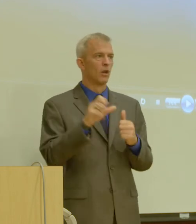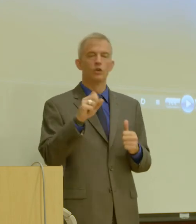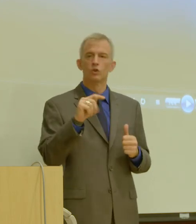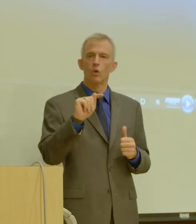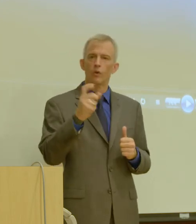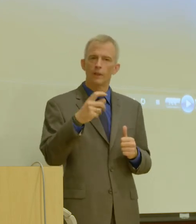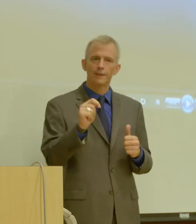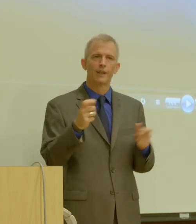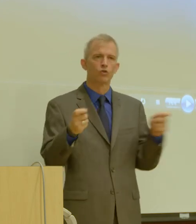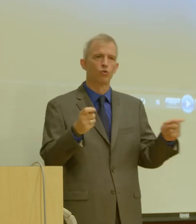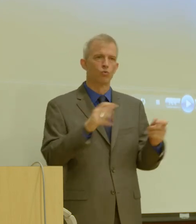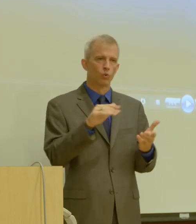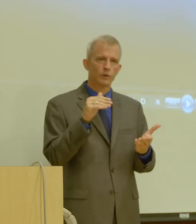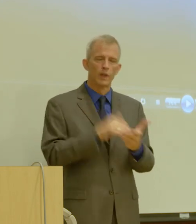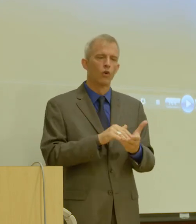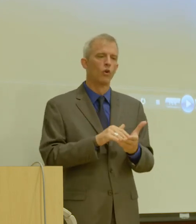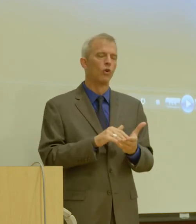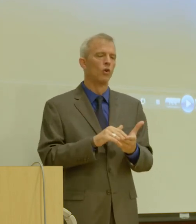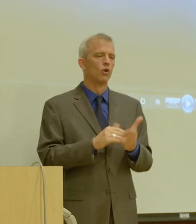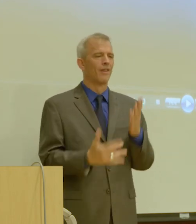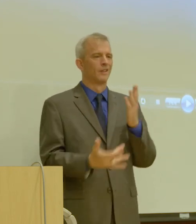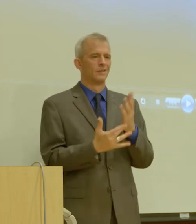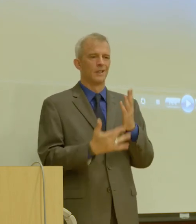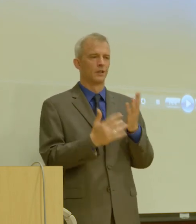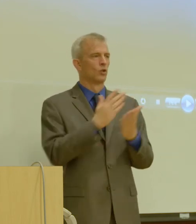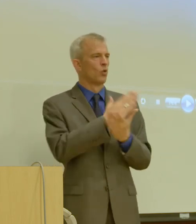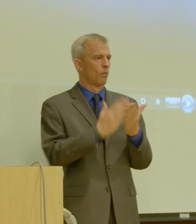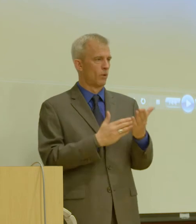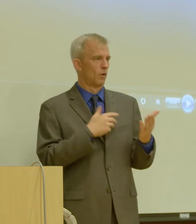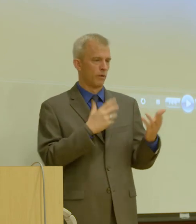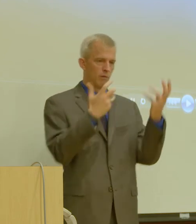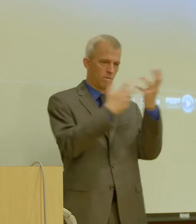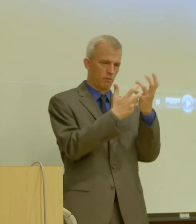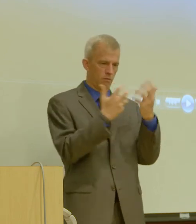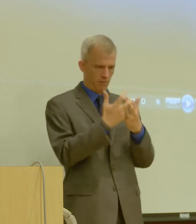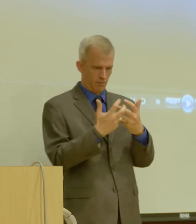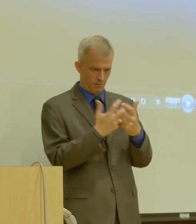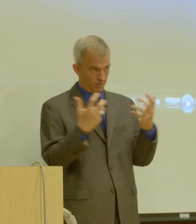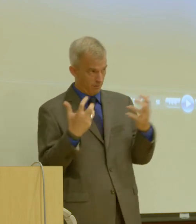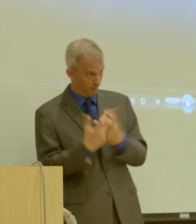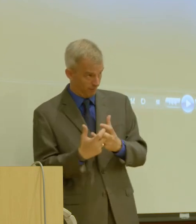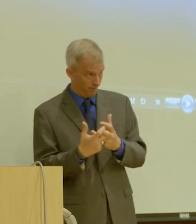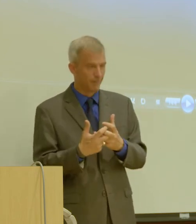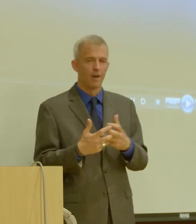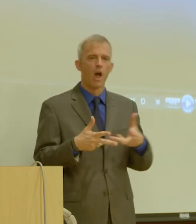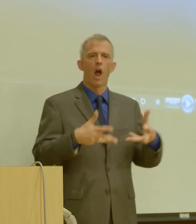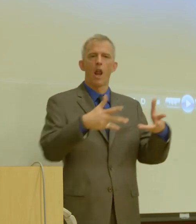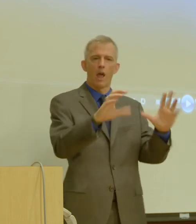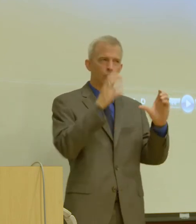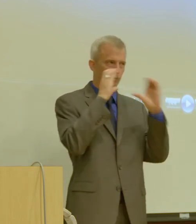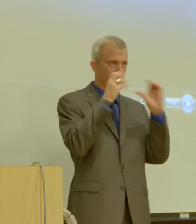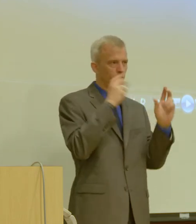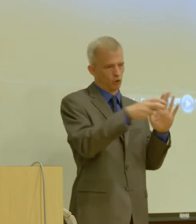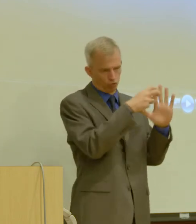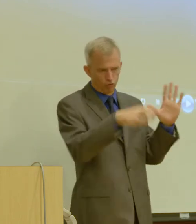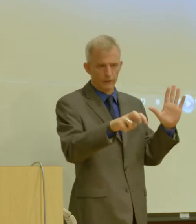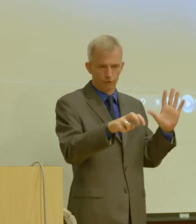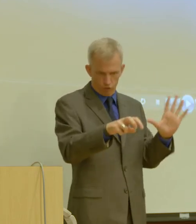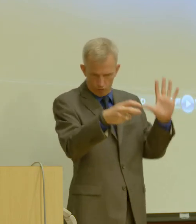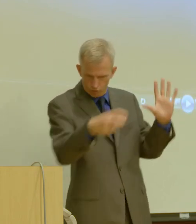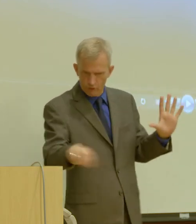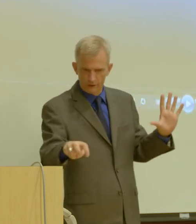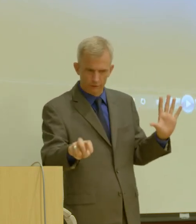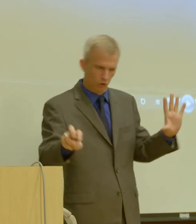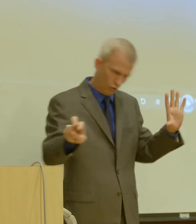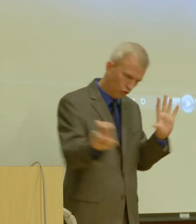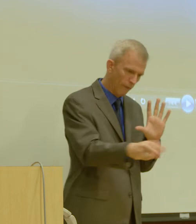are these, um, the technological, uh, components, that interface that allows communication to be transferred amongst agencies. need to make sure that everybody's on board.